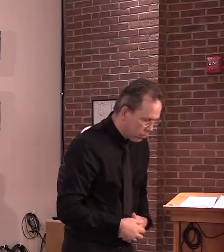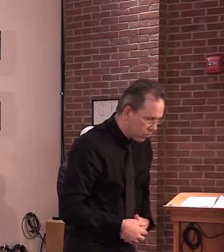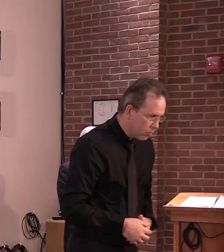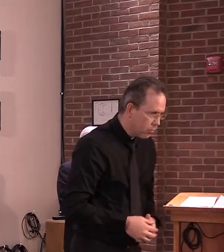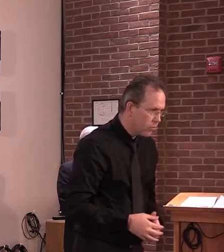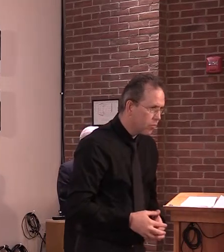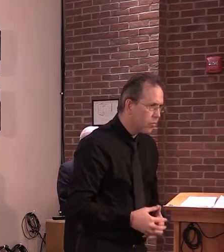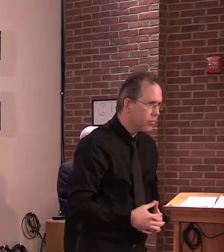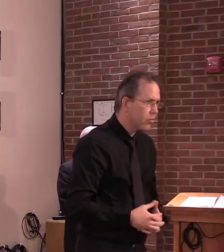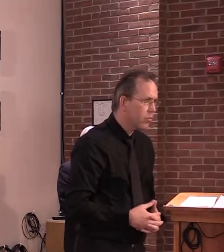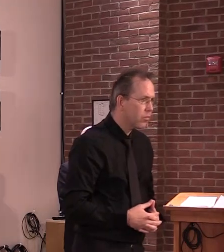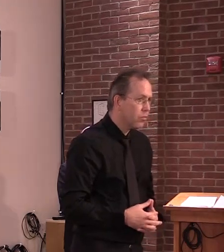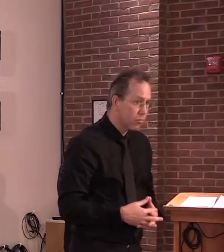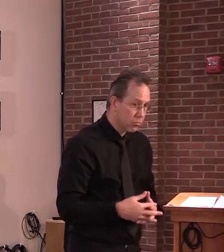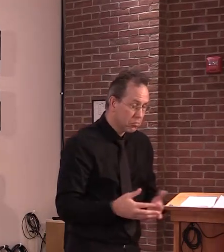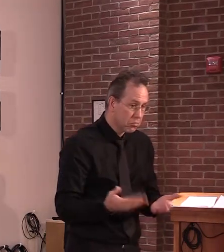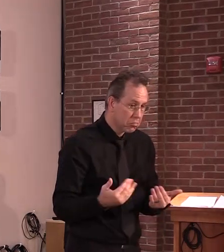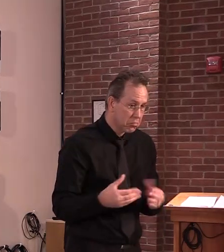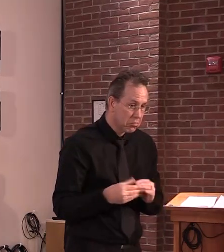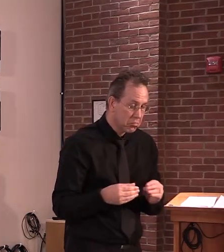Yes, please ask your question.